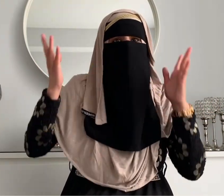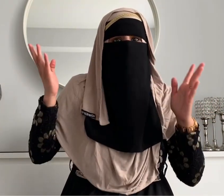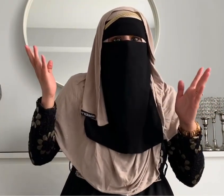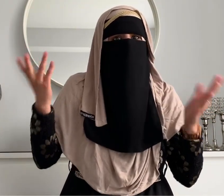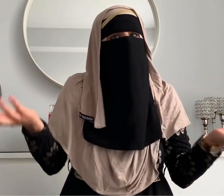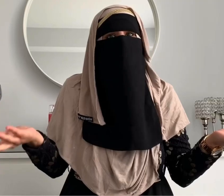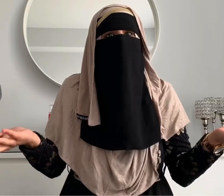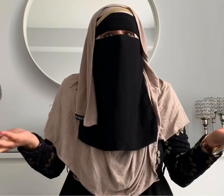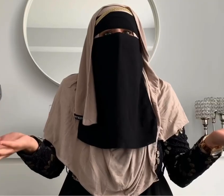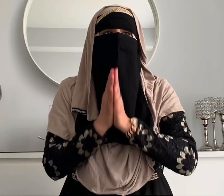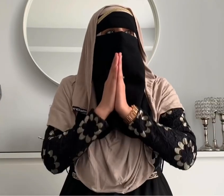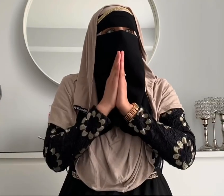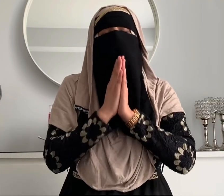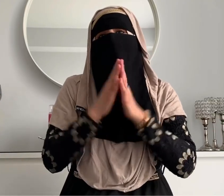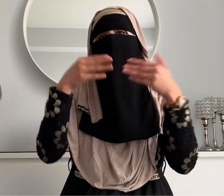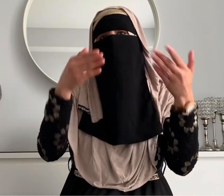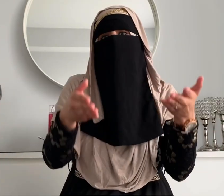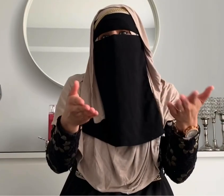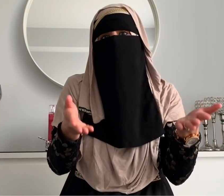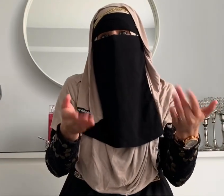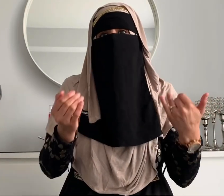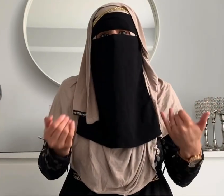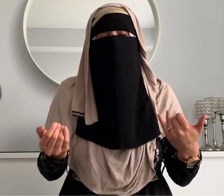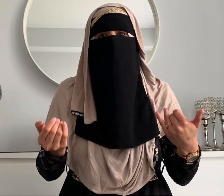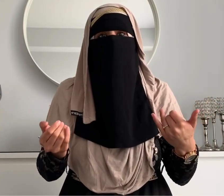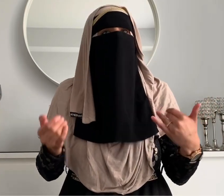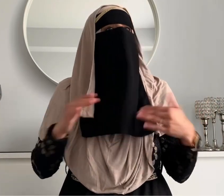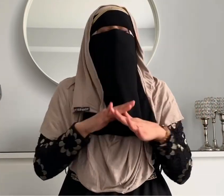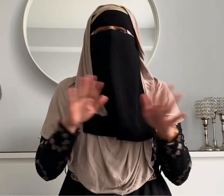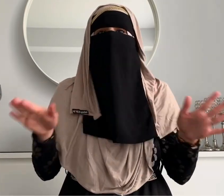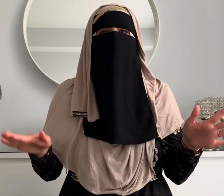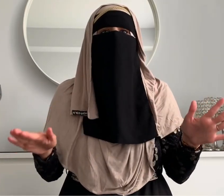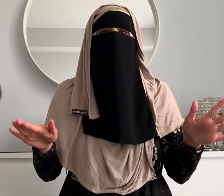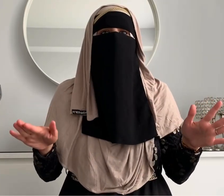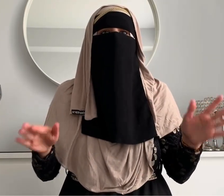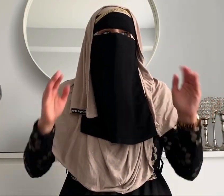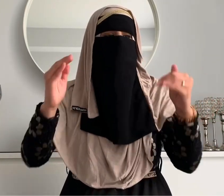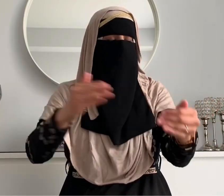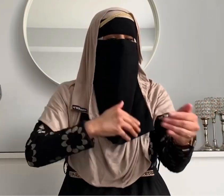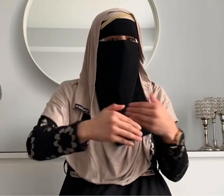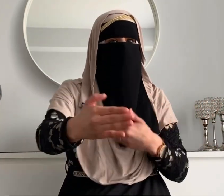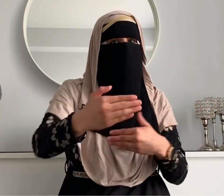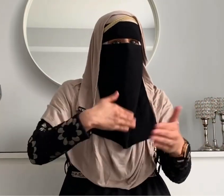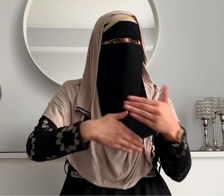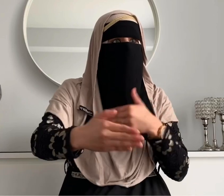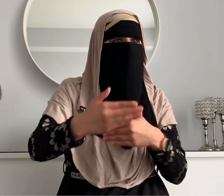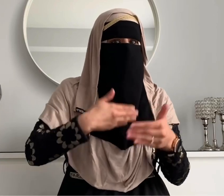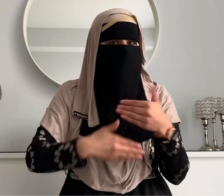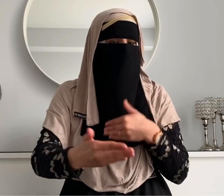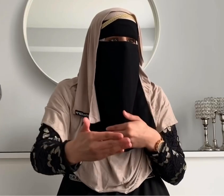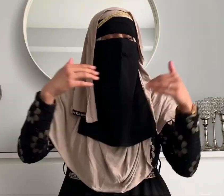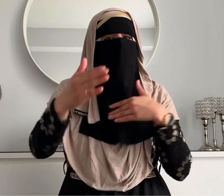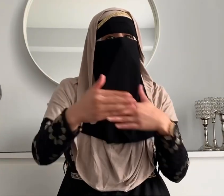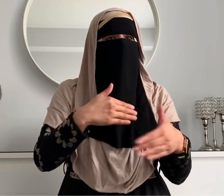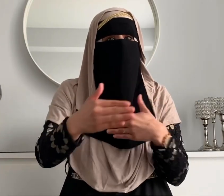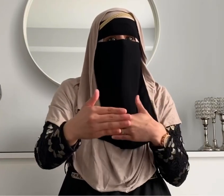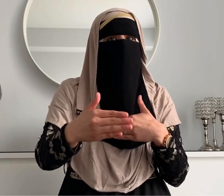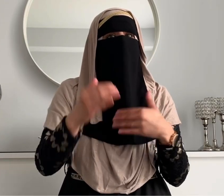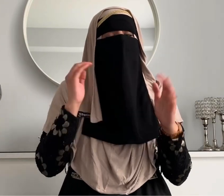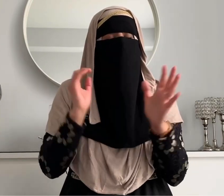symbol you can as long as it works for you and your baby that's all that matters as long as you guys are able to communicate with each other through